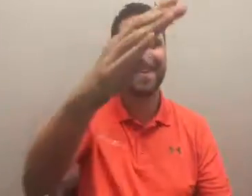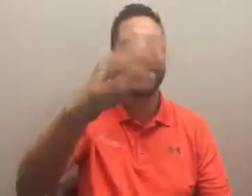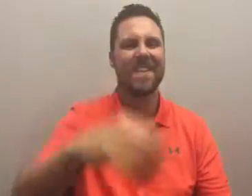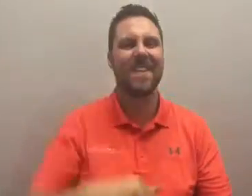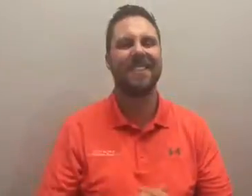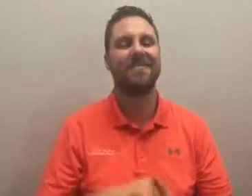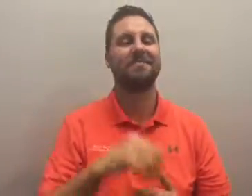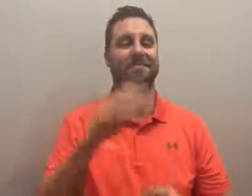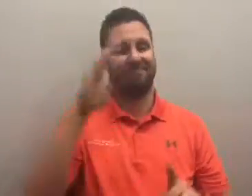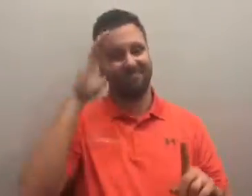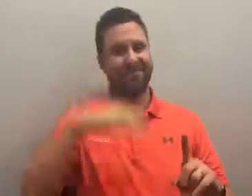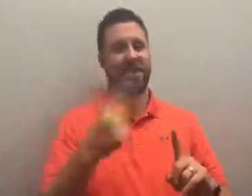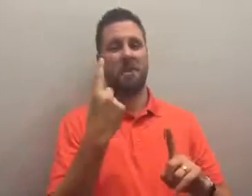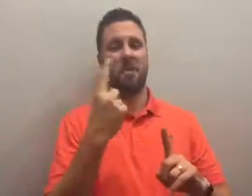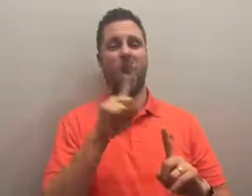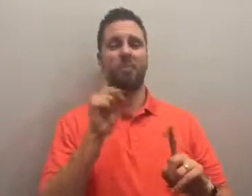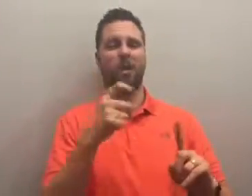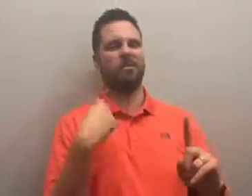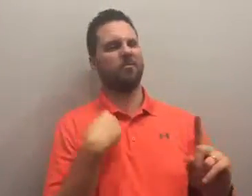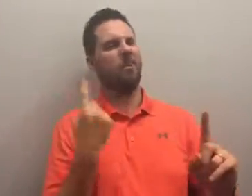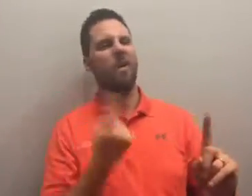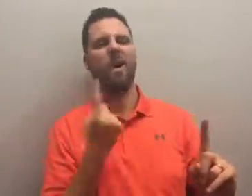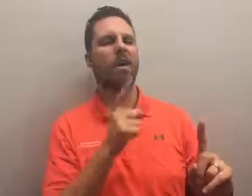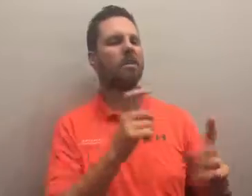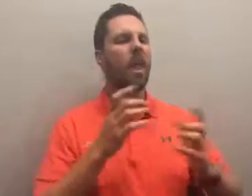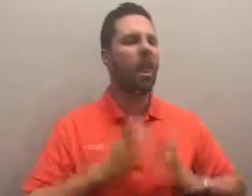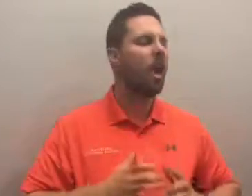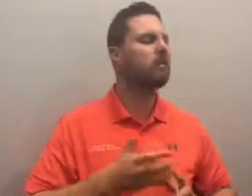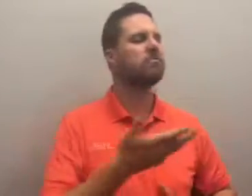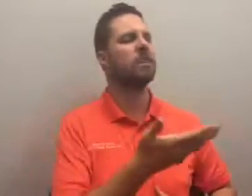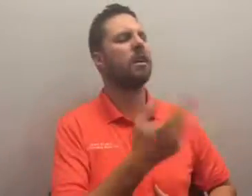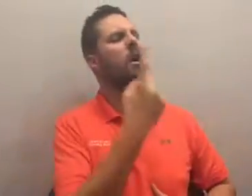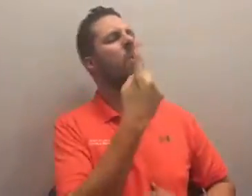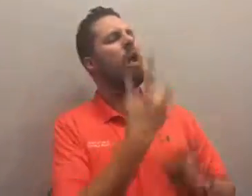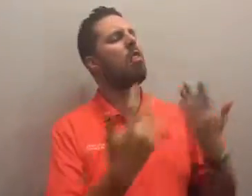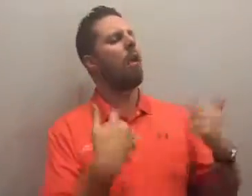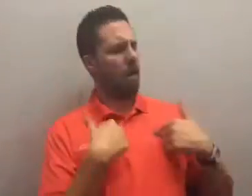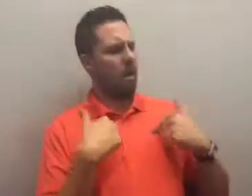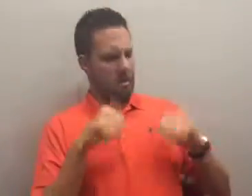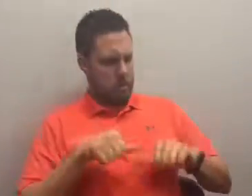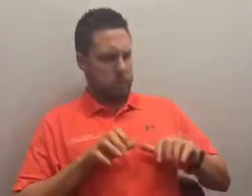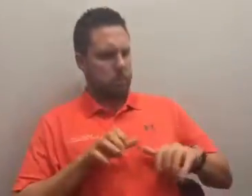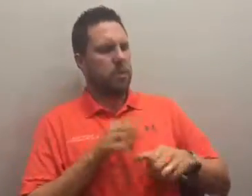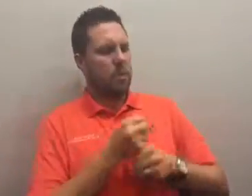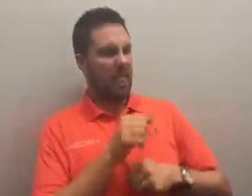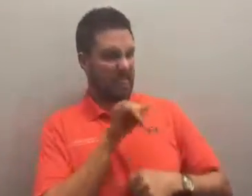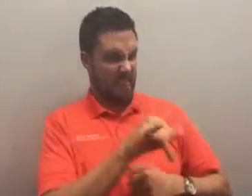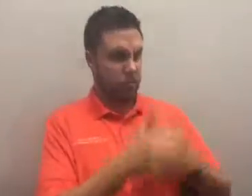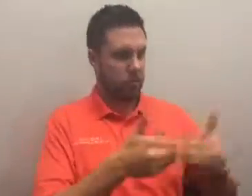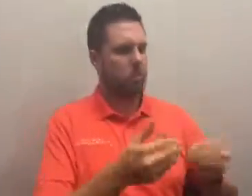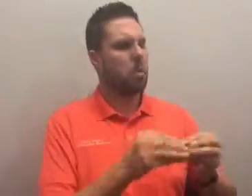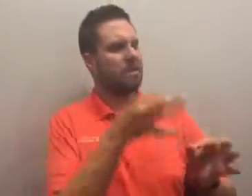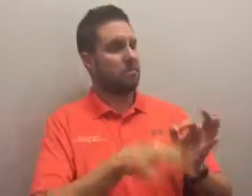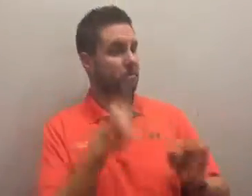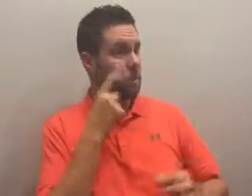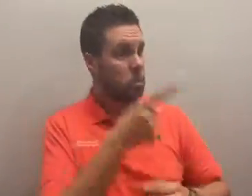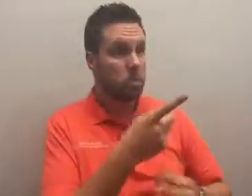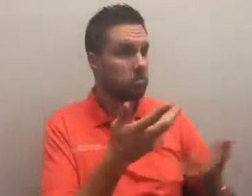hey everyone you know one question that I ask my clients is what's the one thing I could do to make this process simpler for